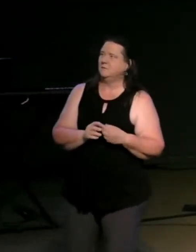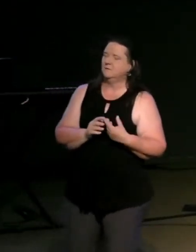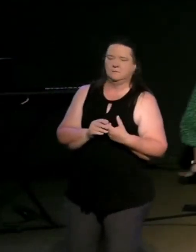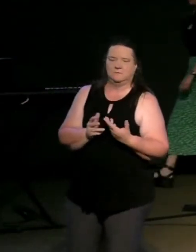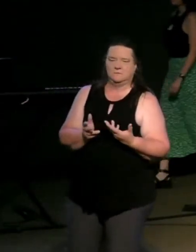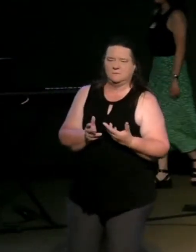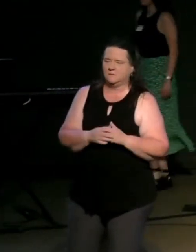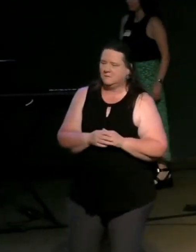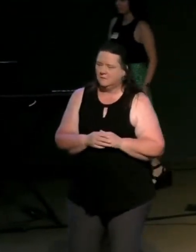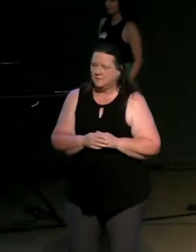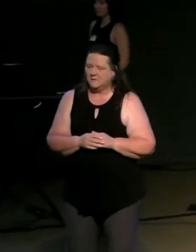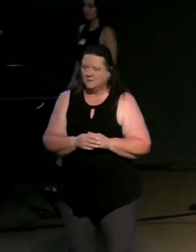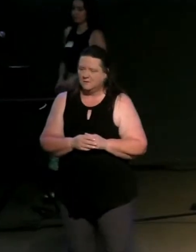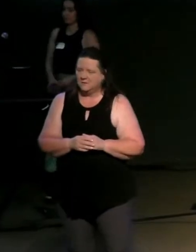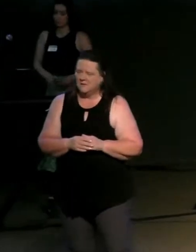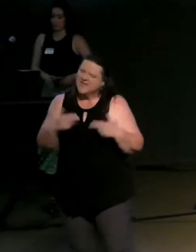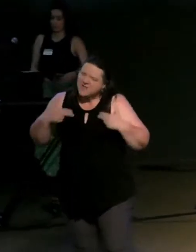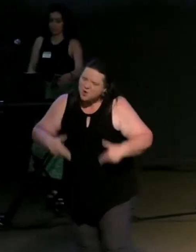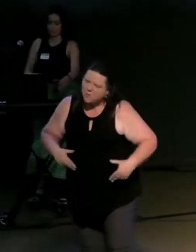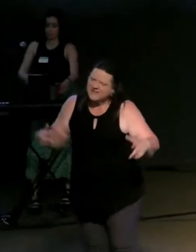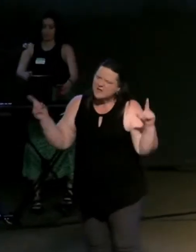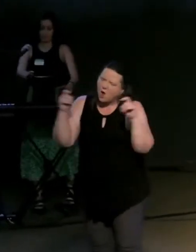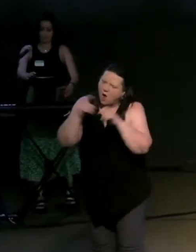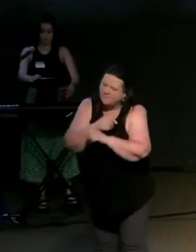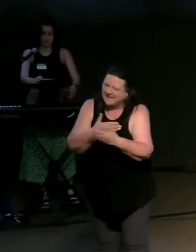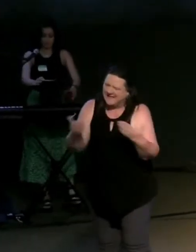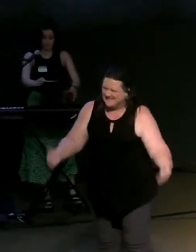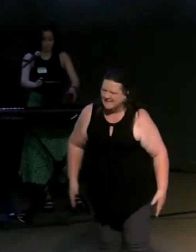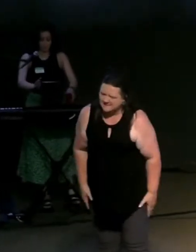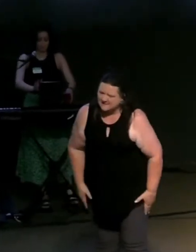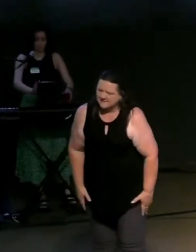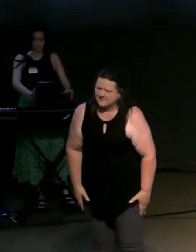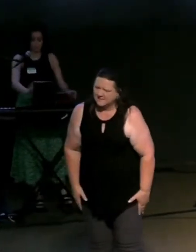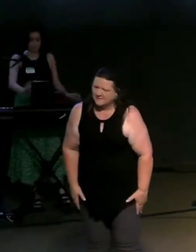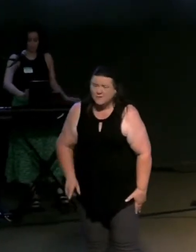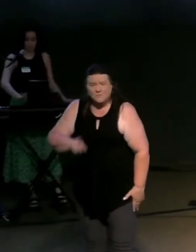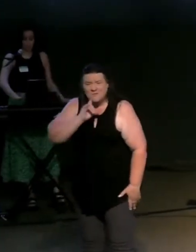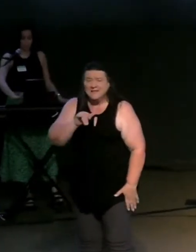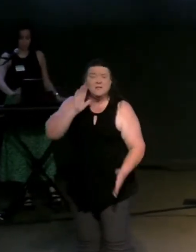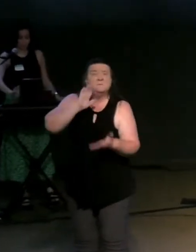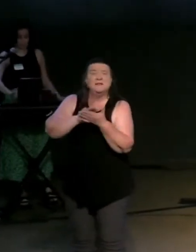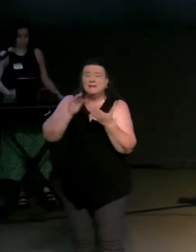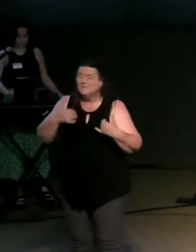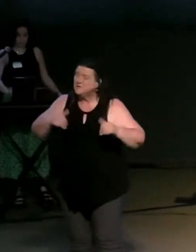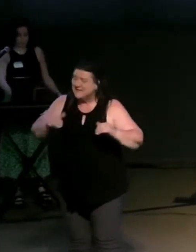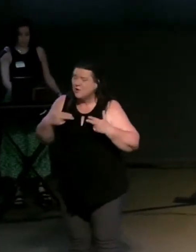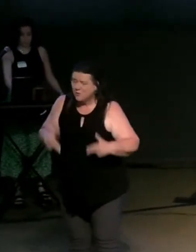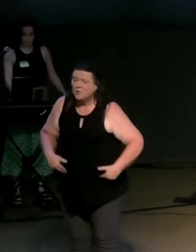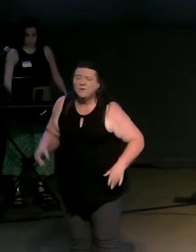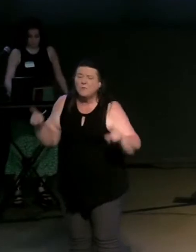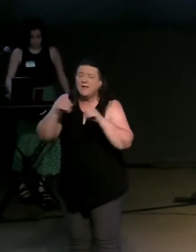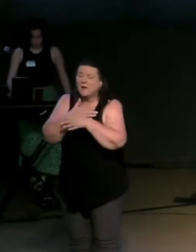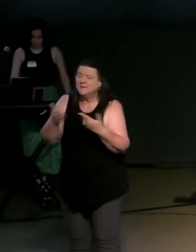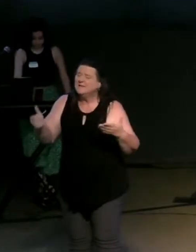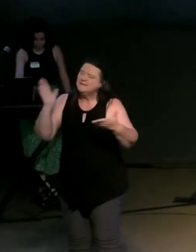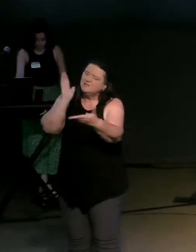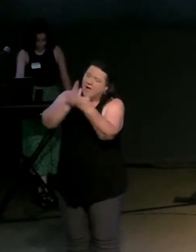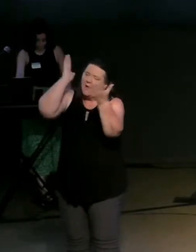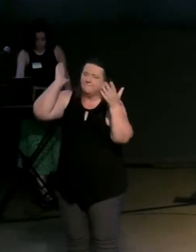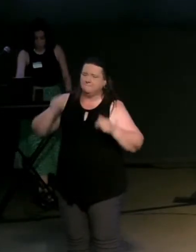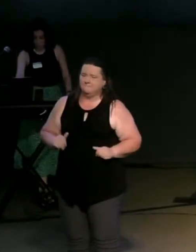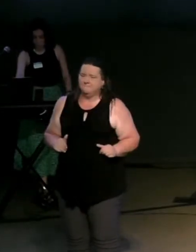we complicate things so much i believe as as believers what if we were just to stop